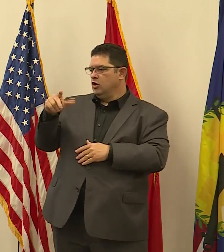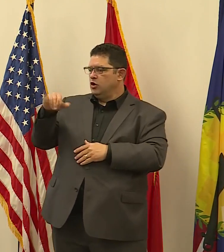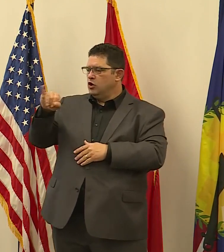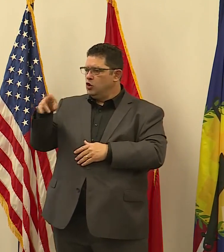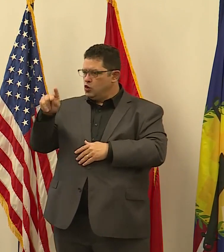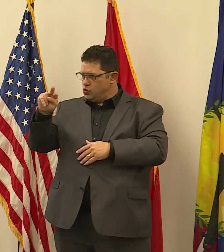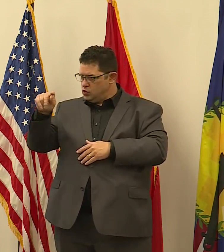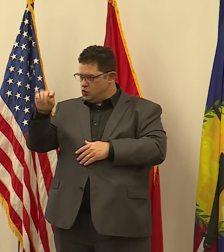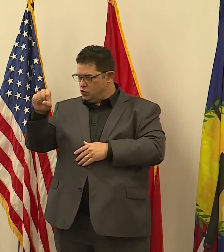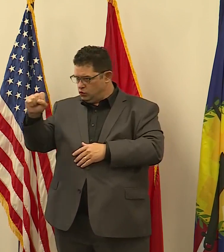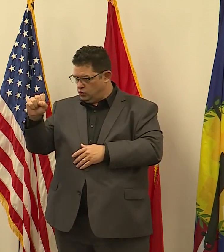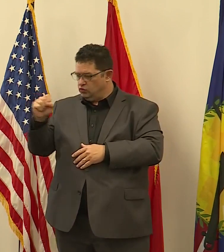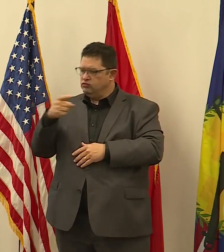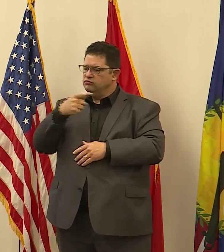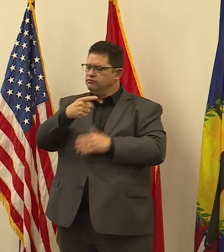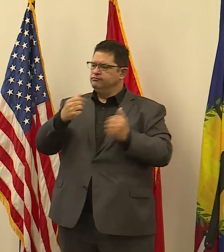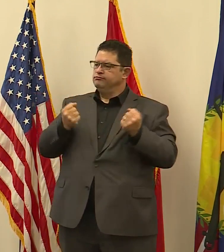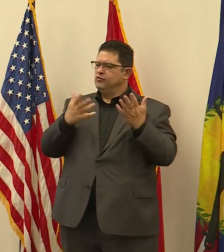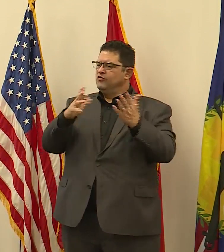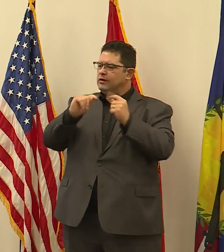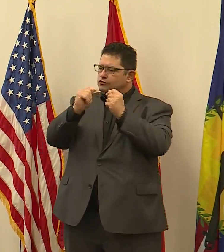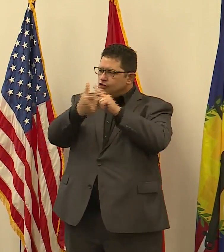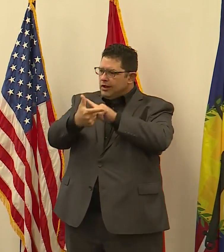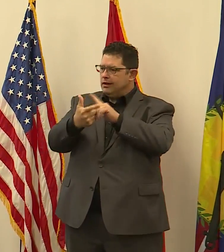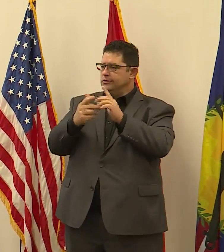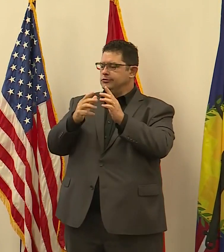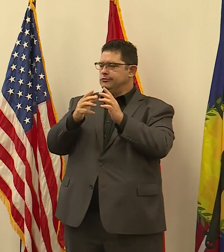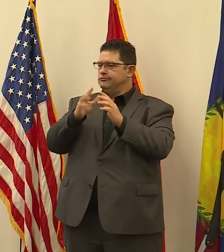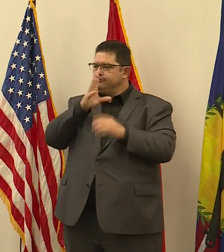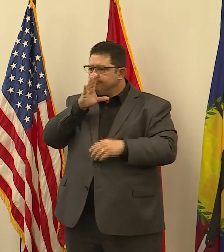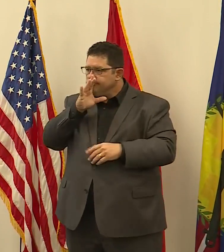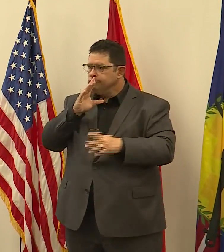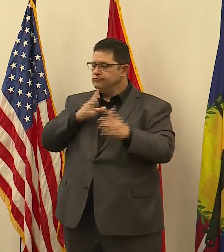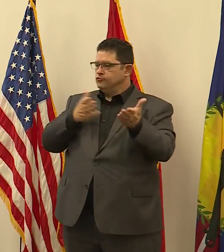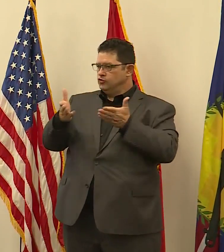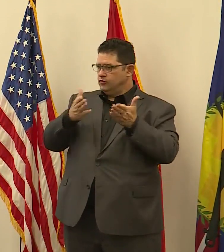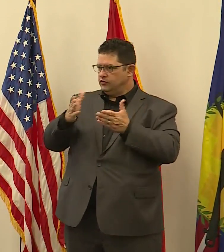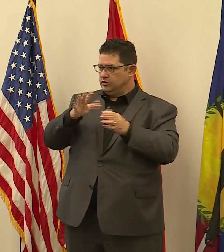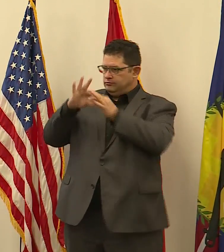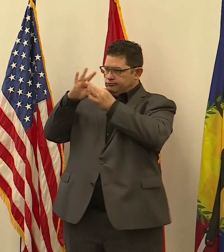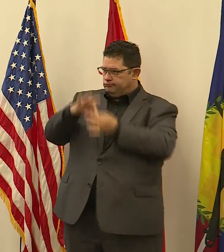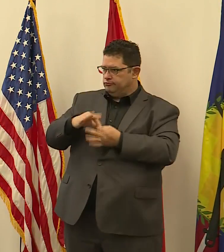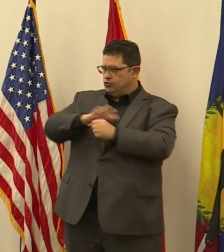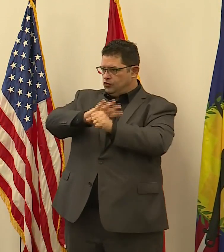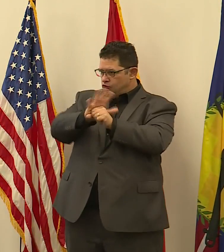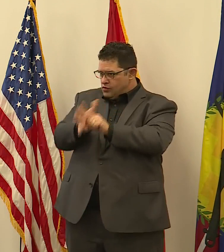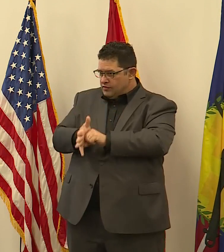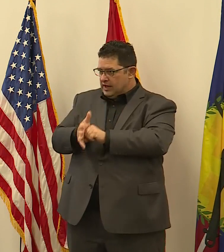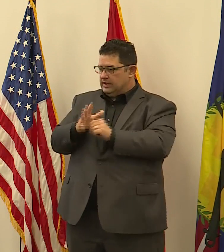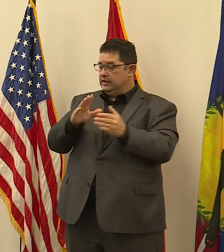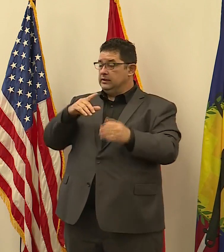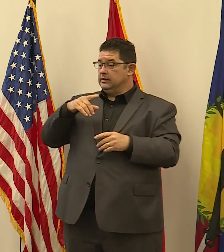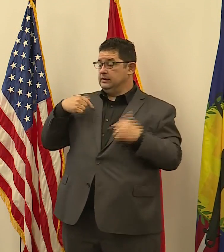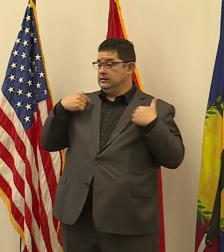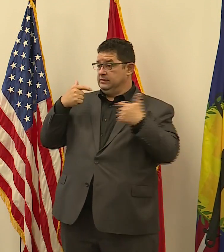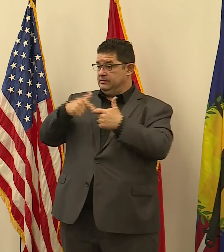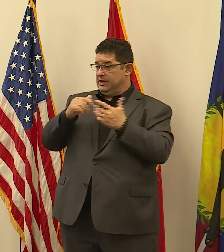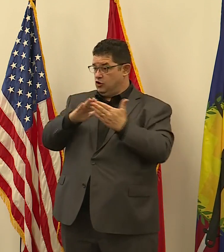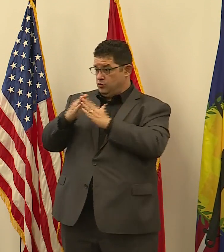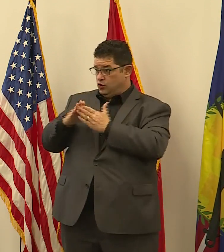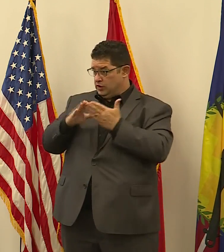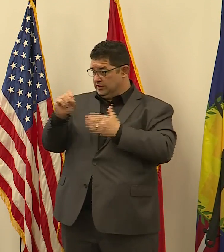provides translation services and other services related to COVID-19 in the Hispanic community in St. Louis County.